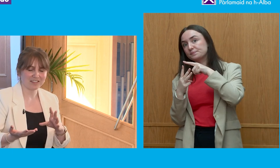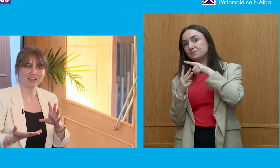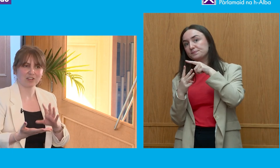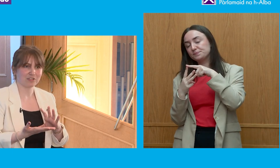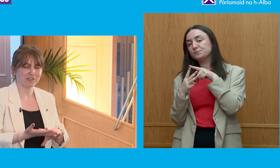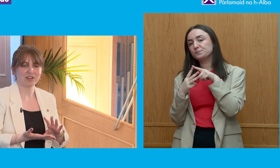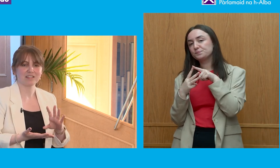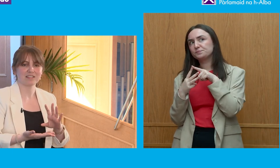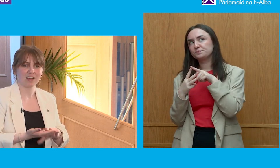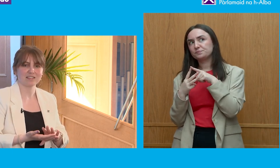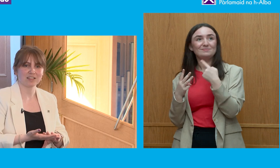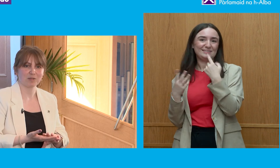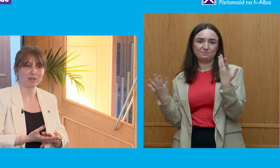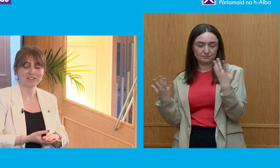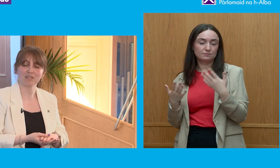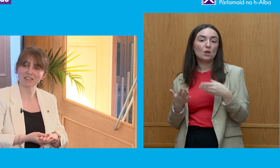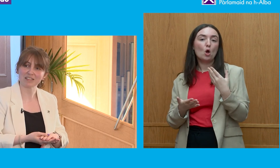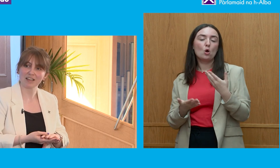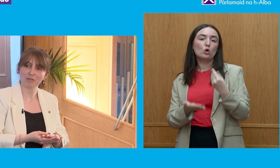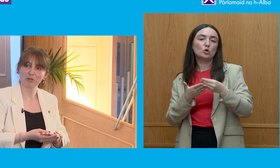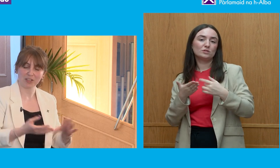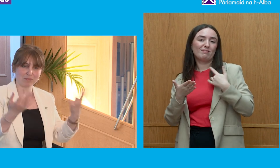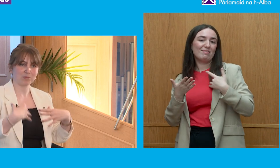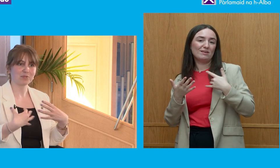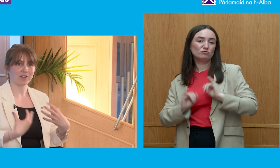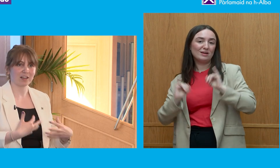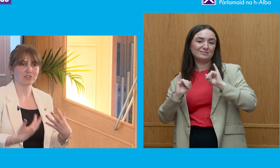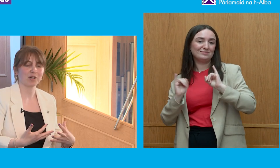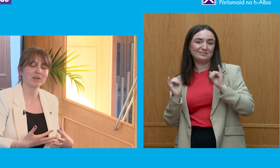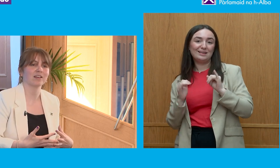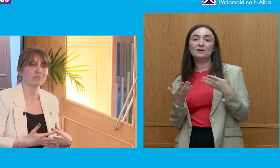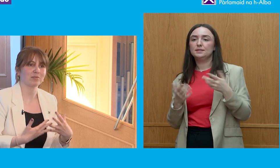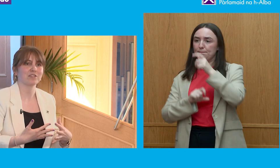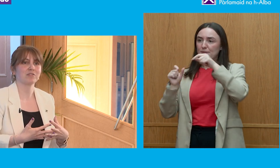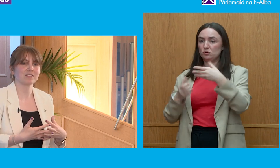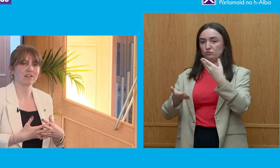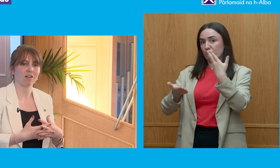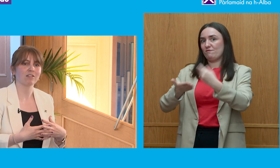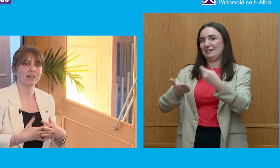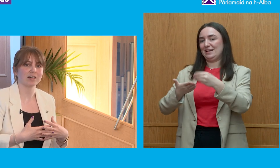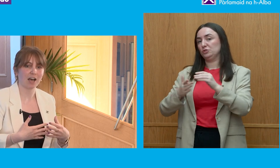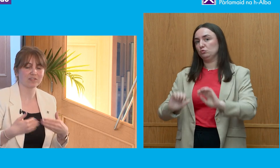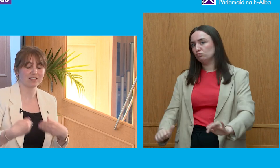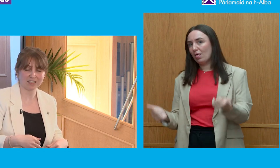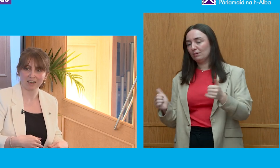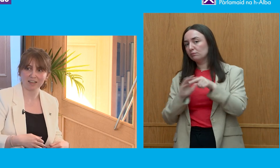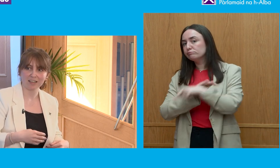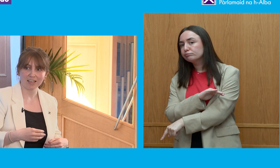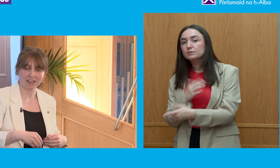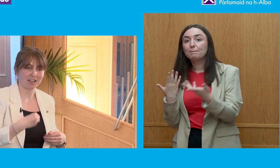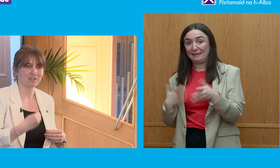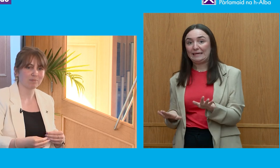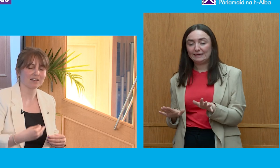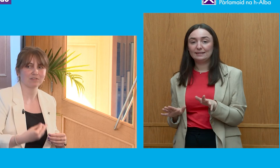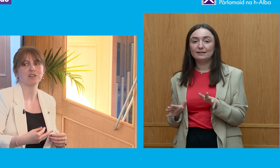as I said, the cost of living crisis and public services, like people's financial well-being and public services have seen a decline